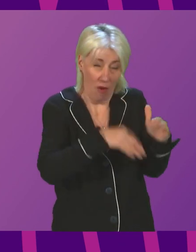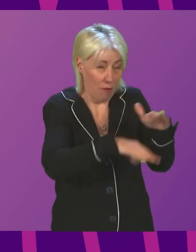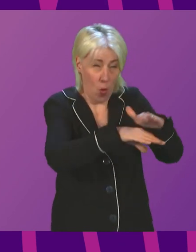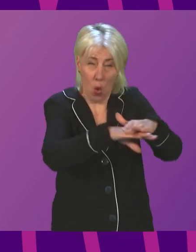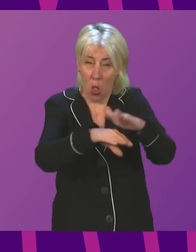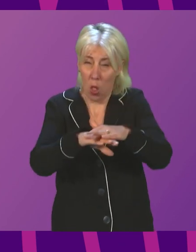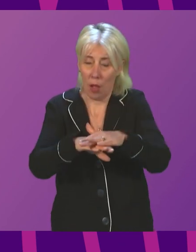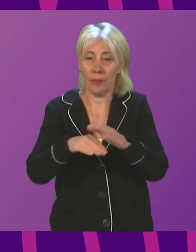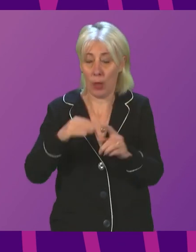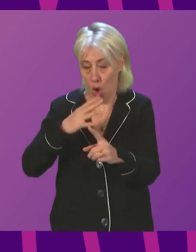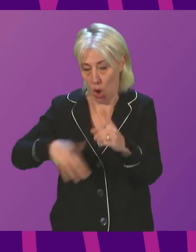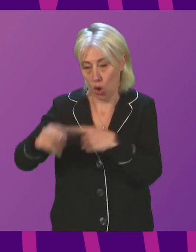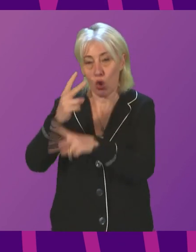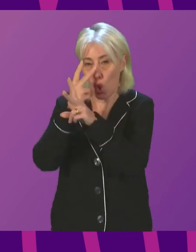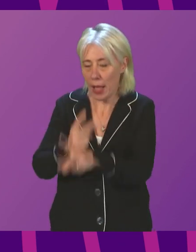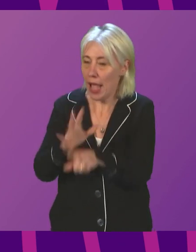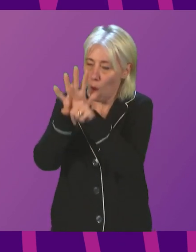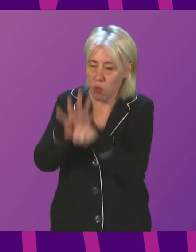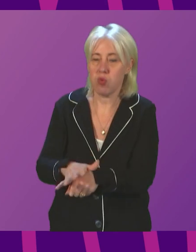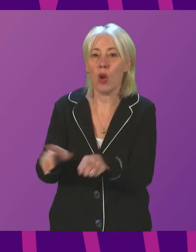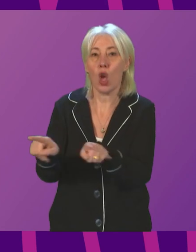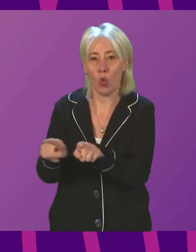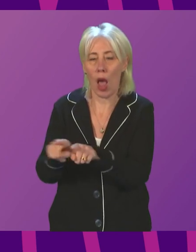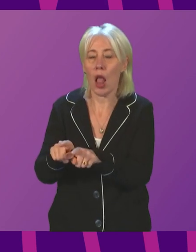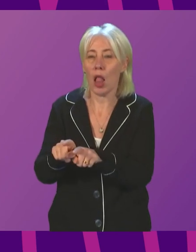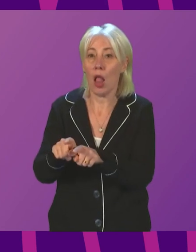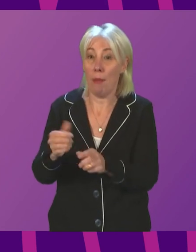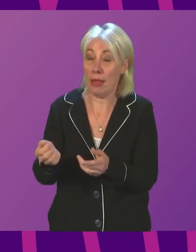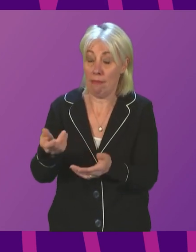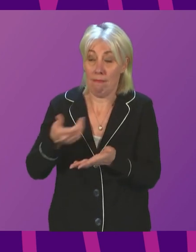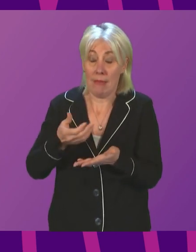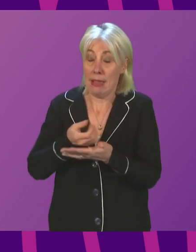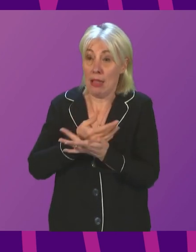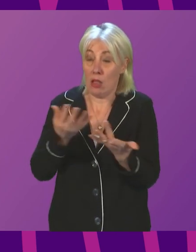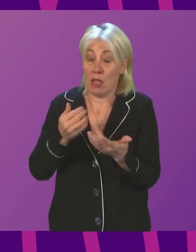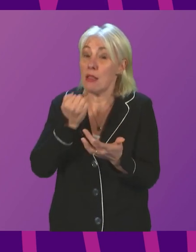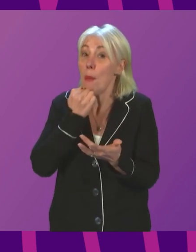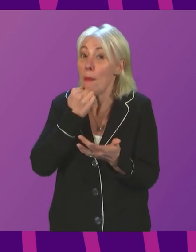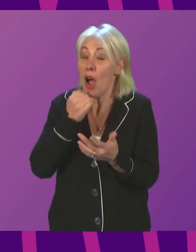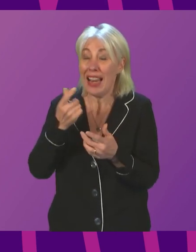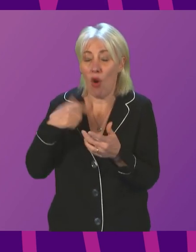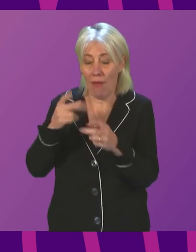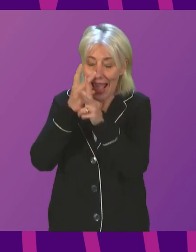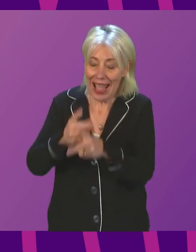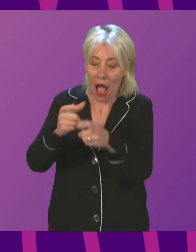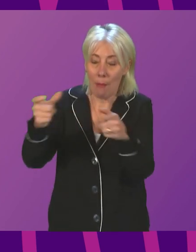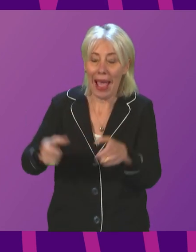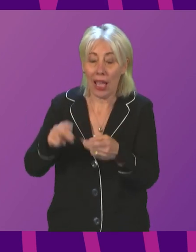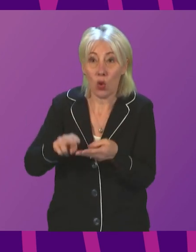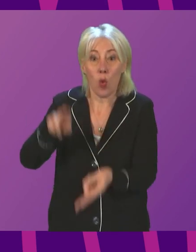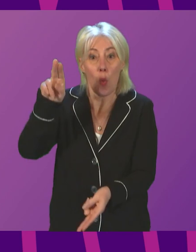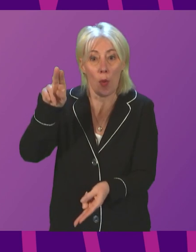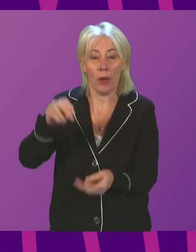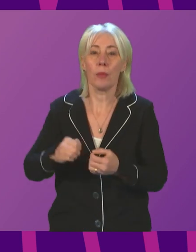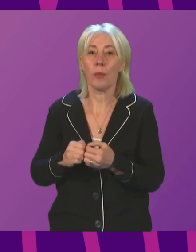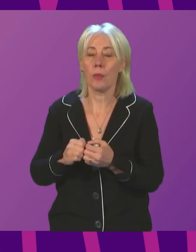social care system is also under pressure and reporting an increase in the number of people requiring care packages. Indeed, the continued